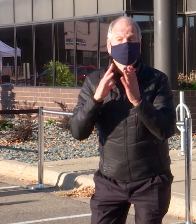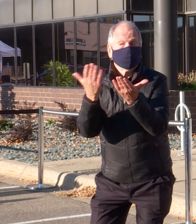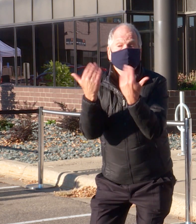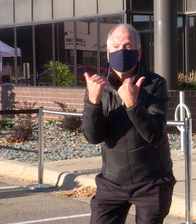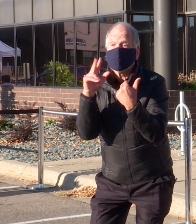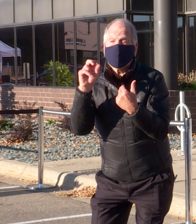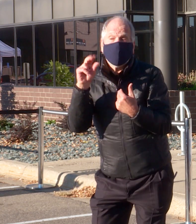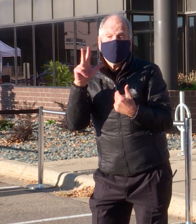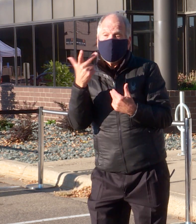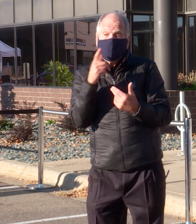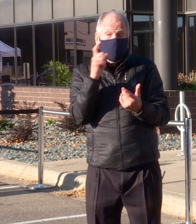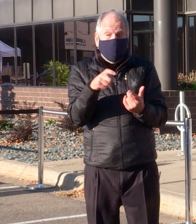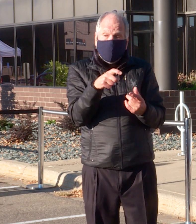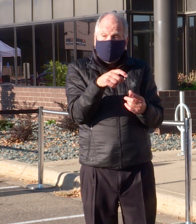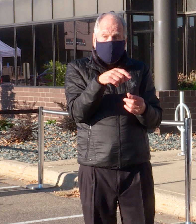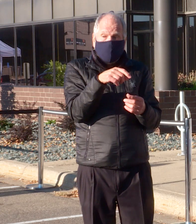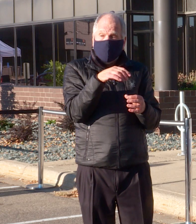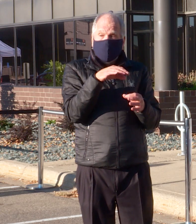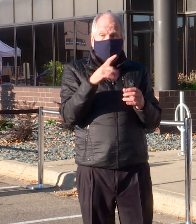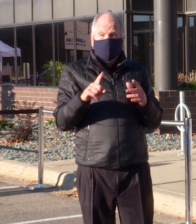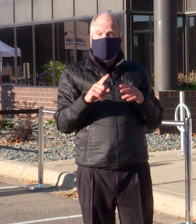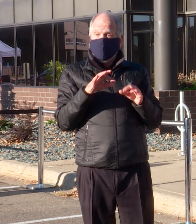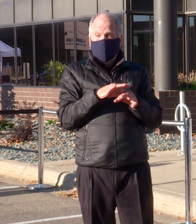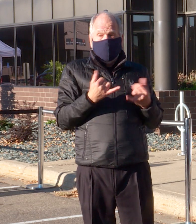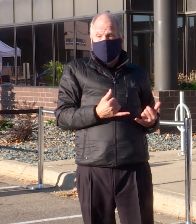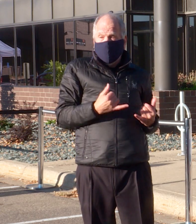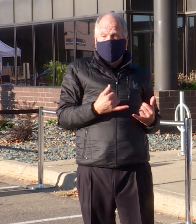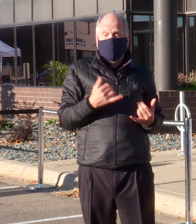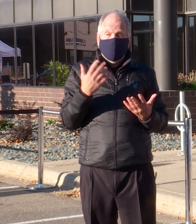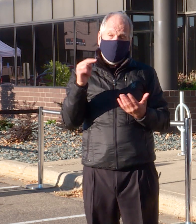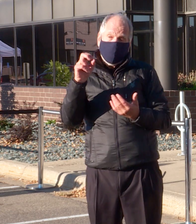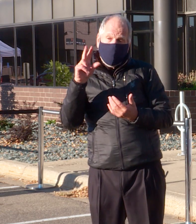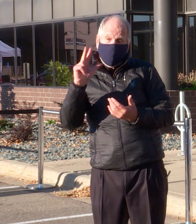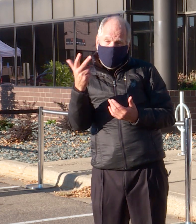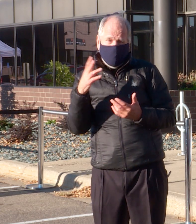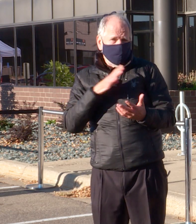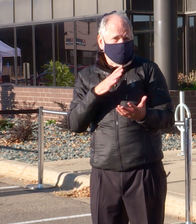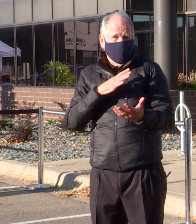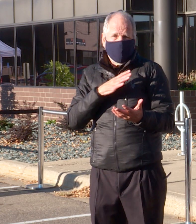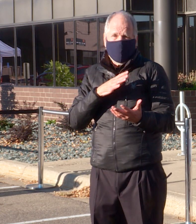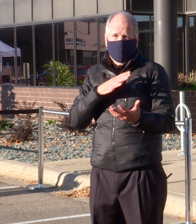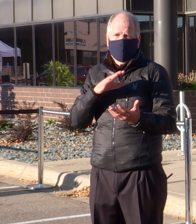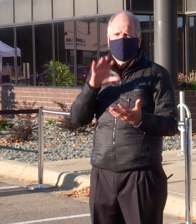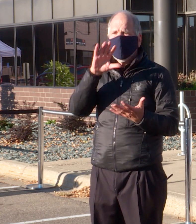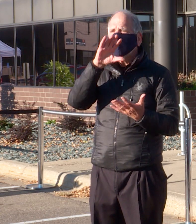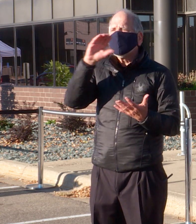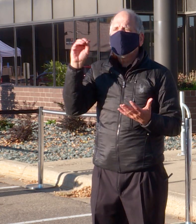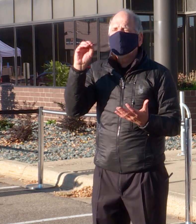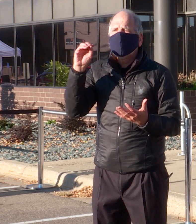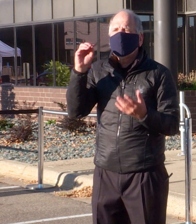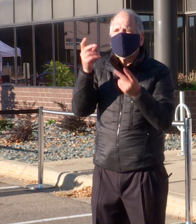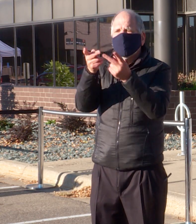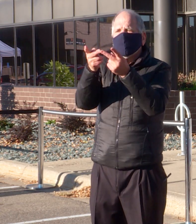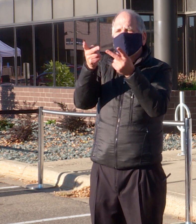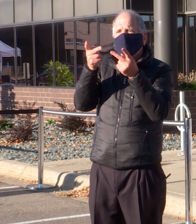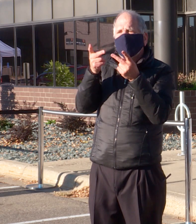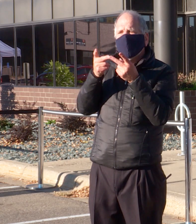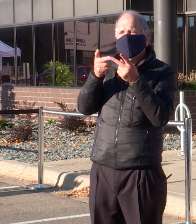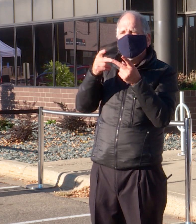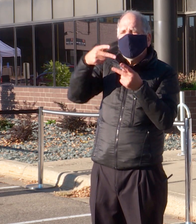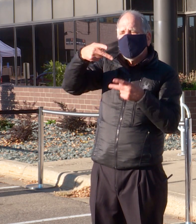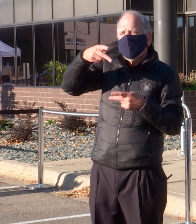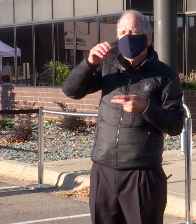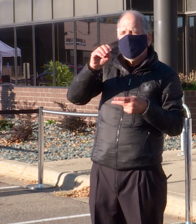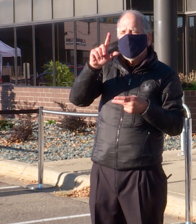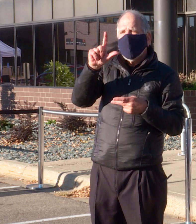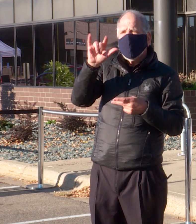relocated 50 precincts, consolidated that, so that we